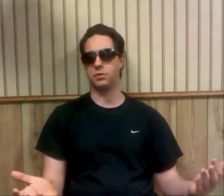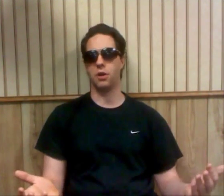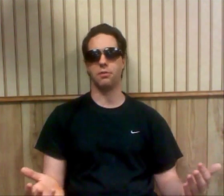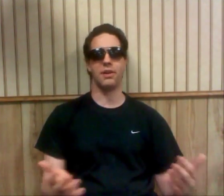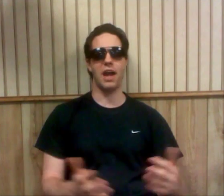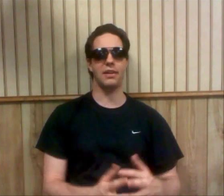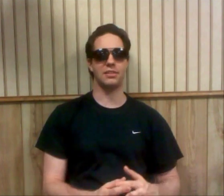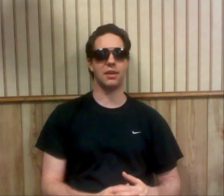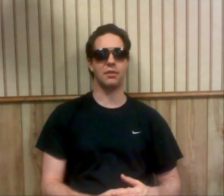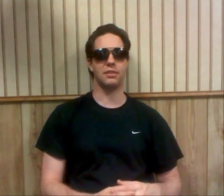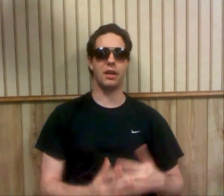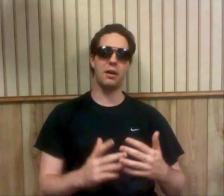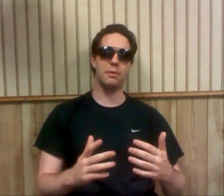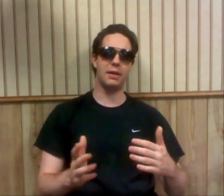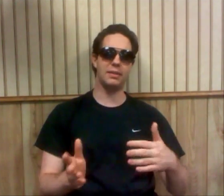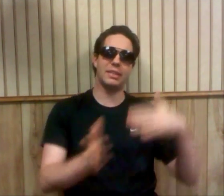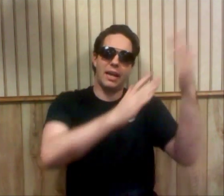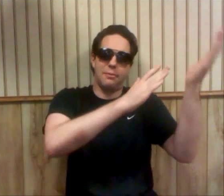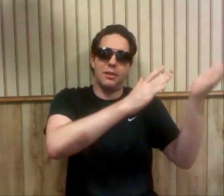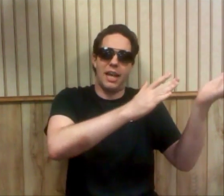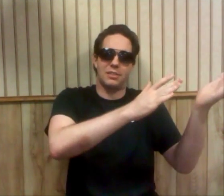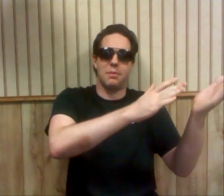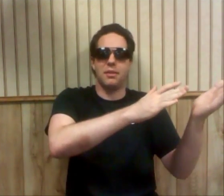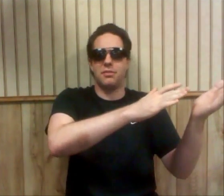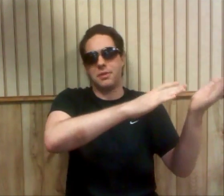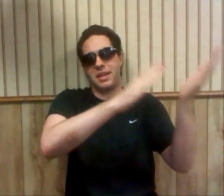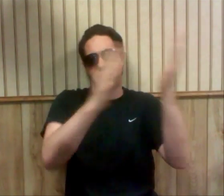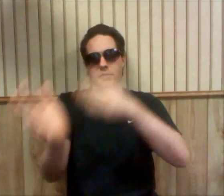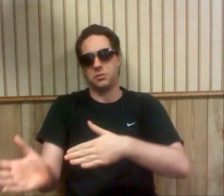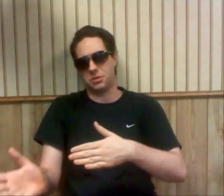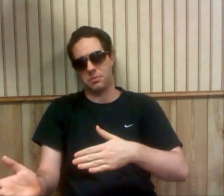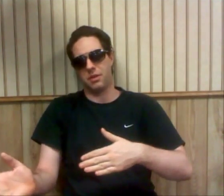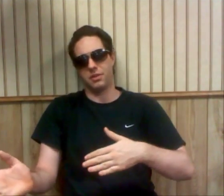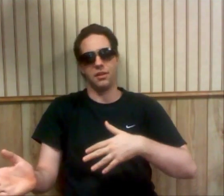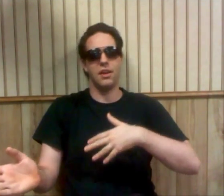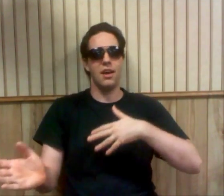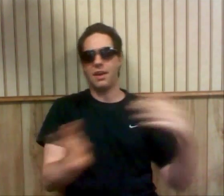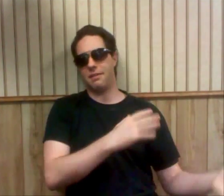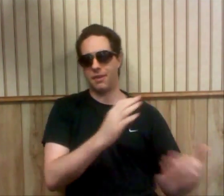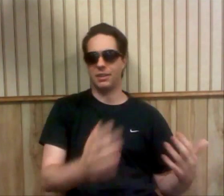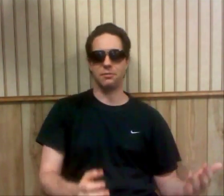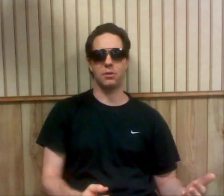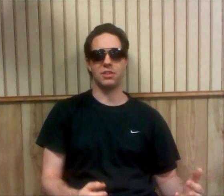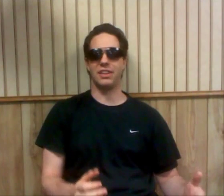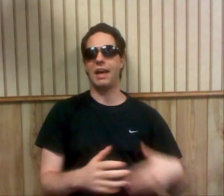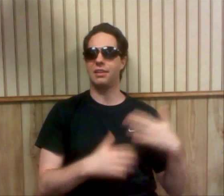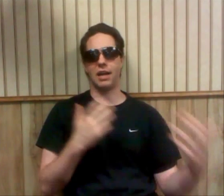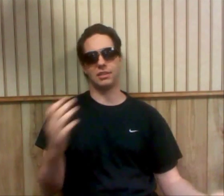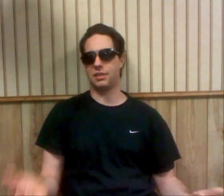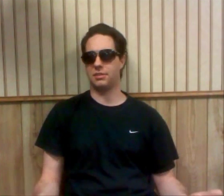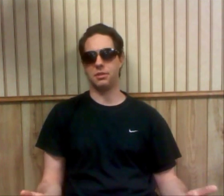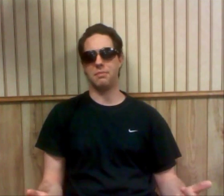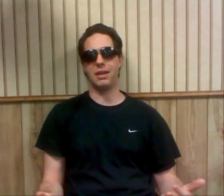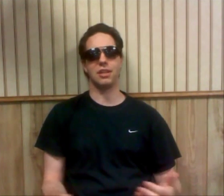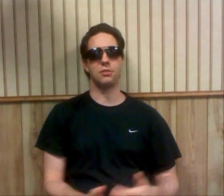over, and not necessarily like, oh, well, this guy won last month, so he has to lose this month, and vice versa. That logic doesn't really make sense.